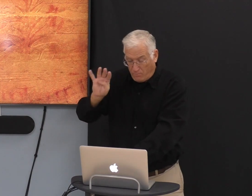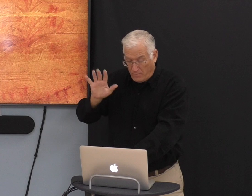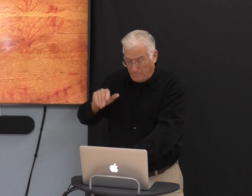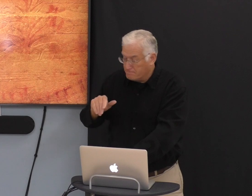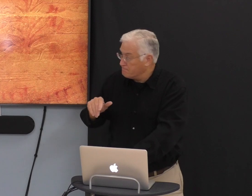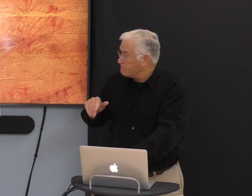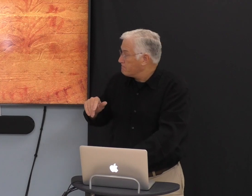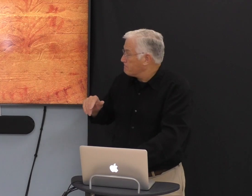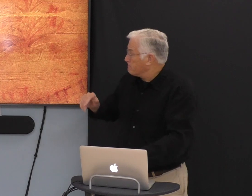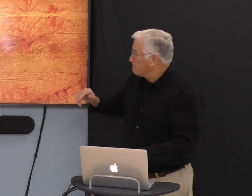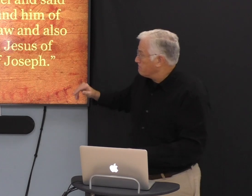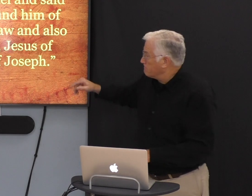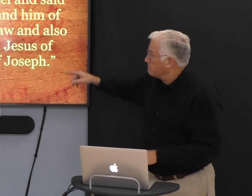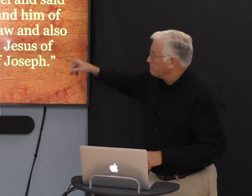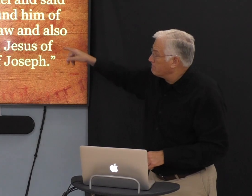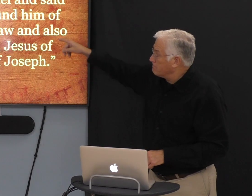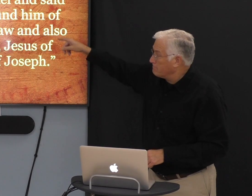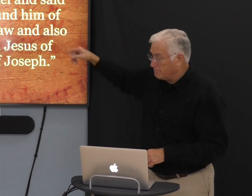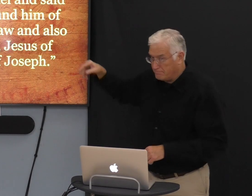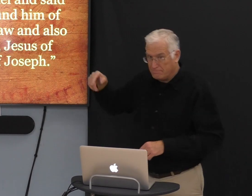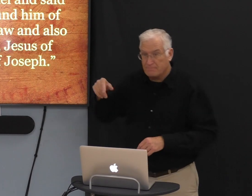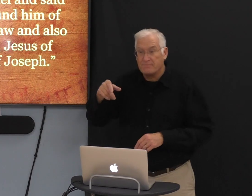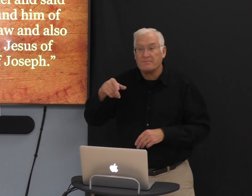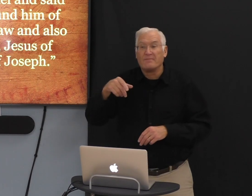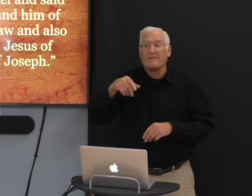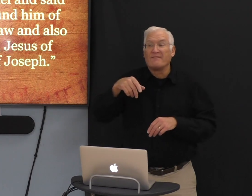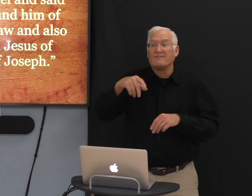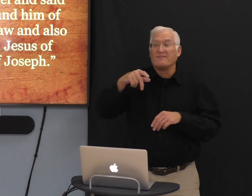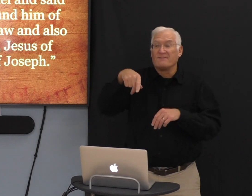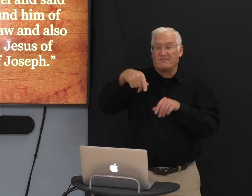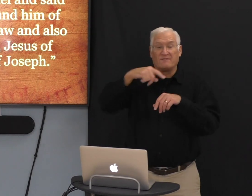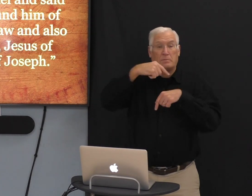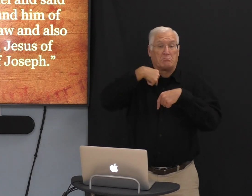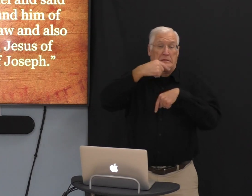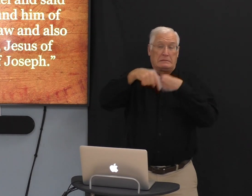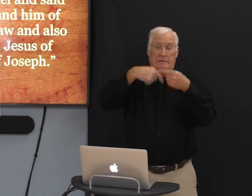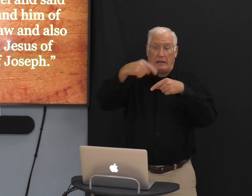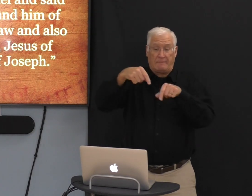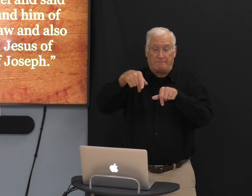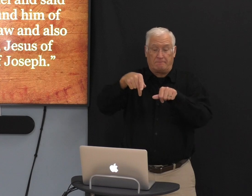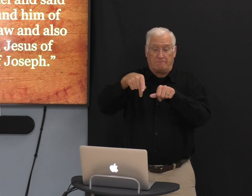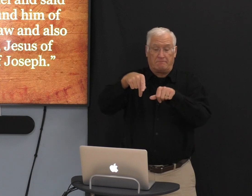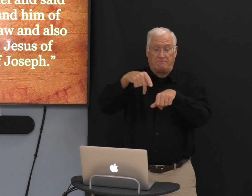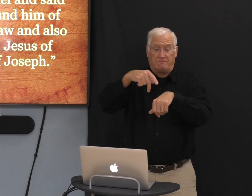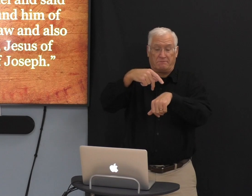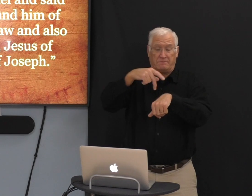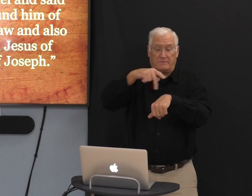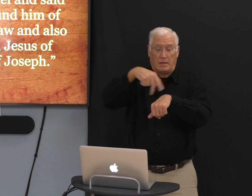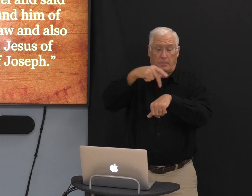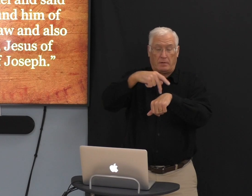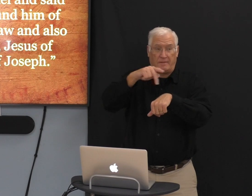in John chapter 1, verse 45, and I'm going to sign Philip.